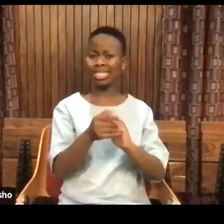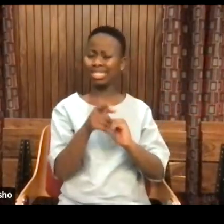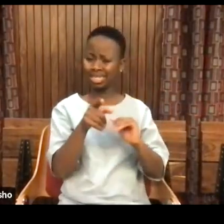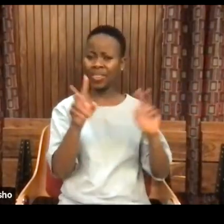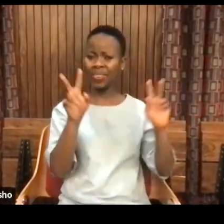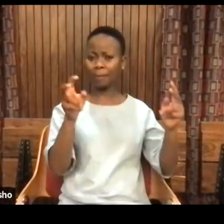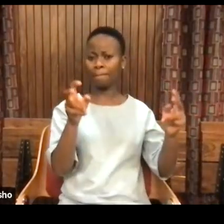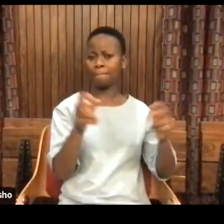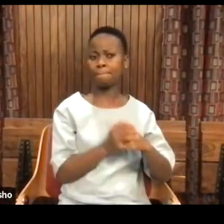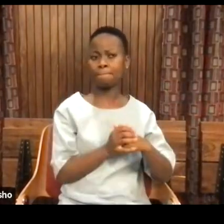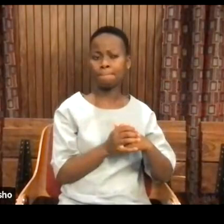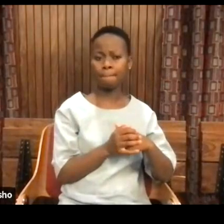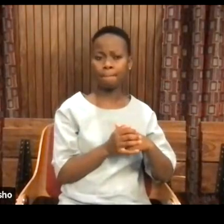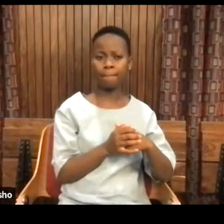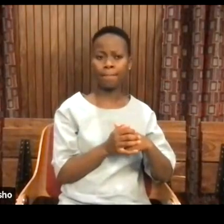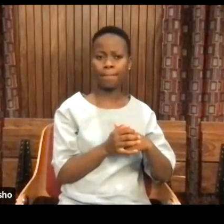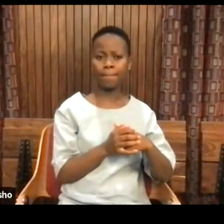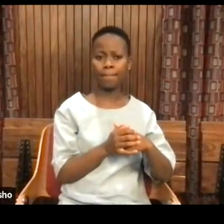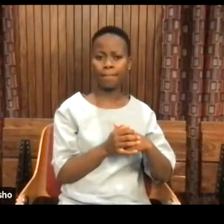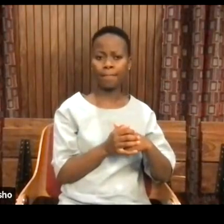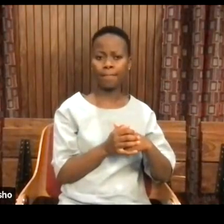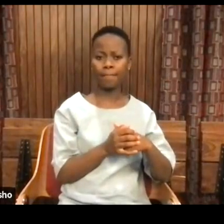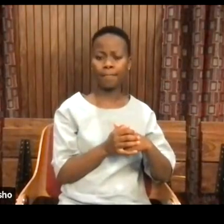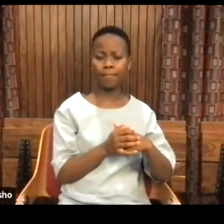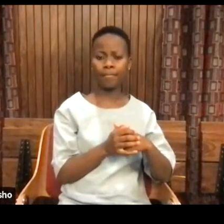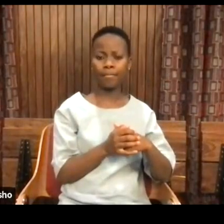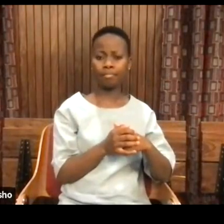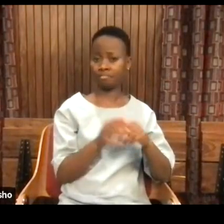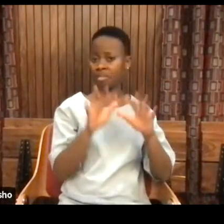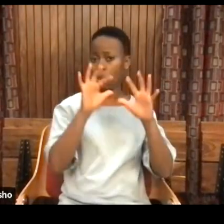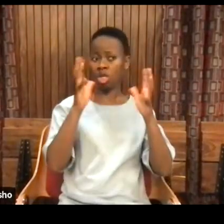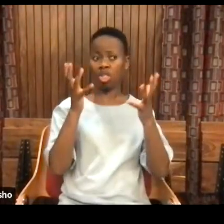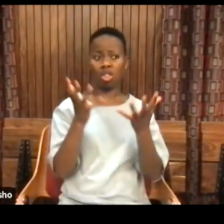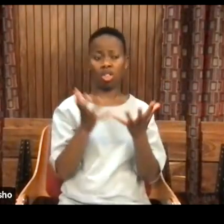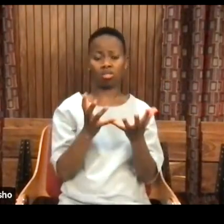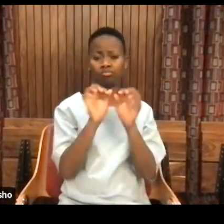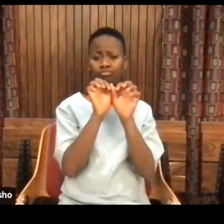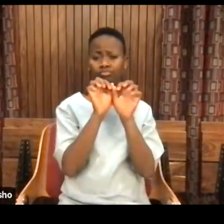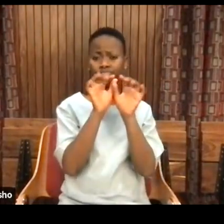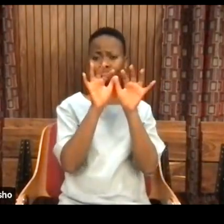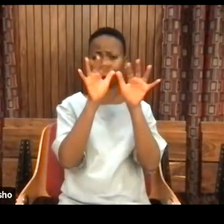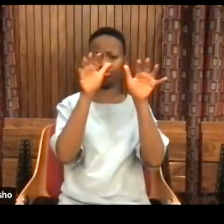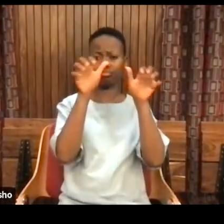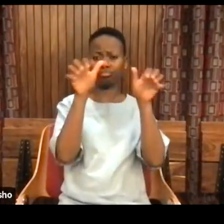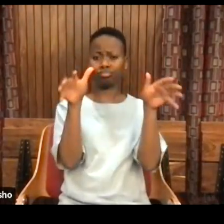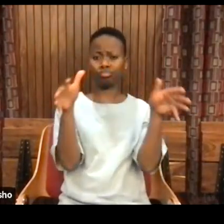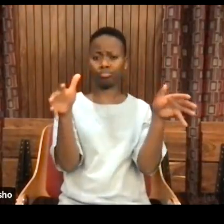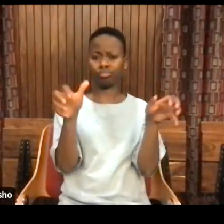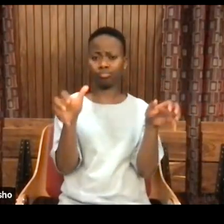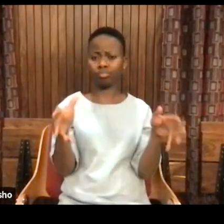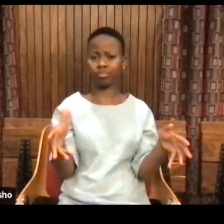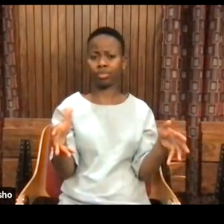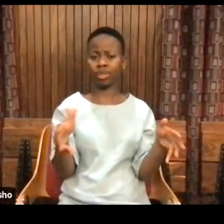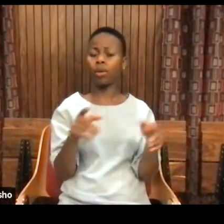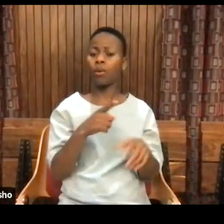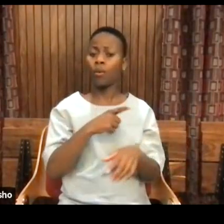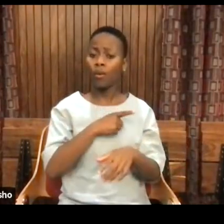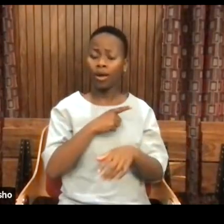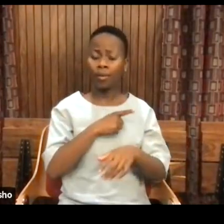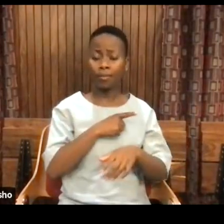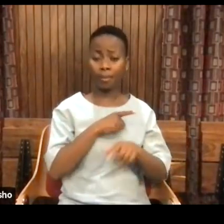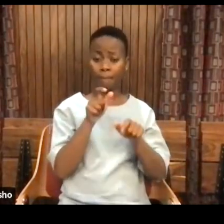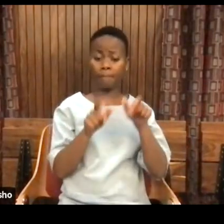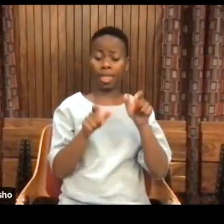all the way through to spilling it all around the world. Because you see, when people fight that desperately